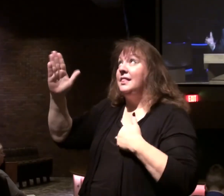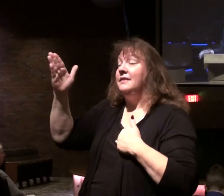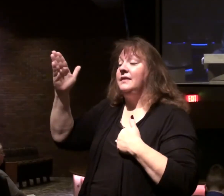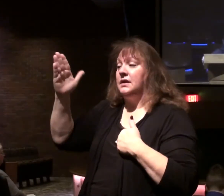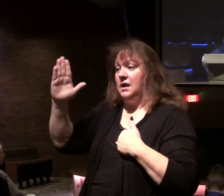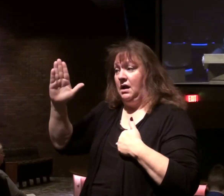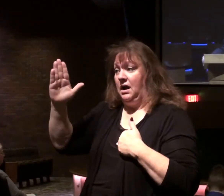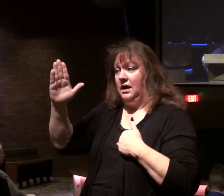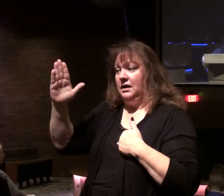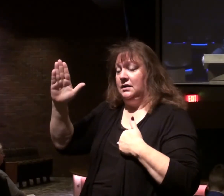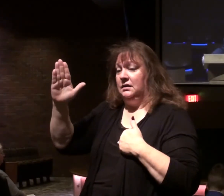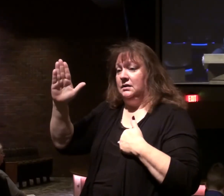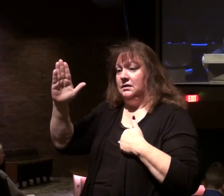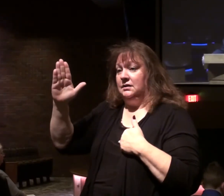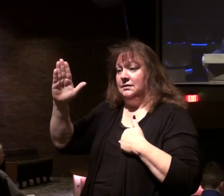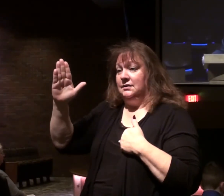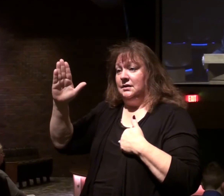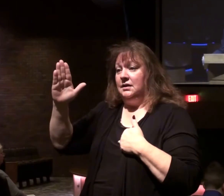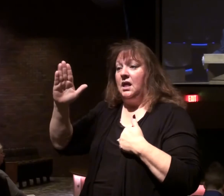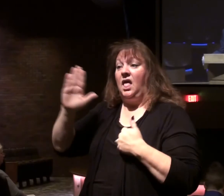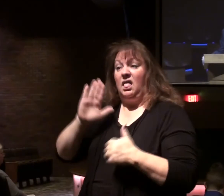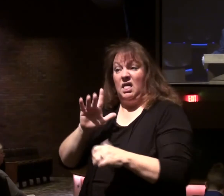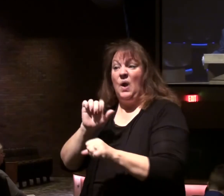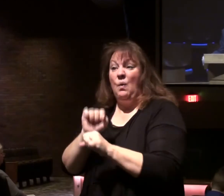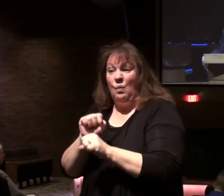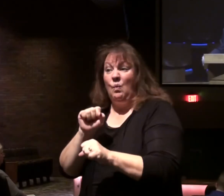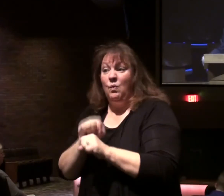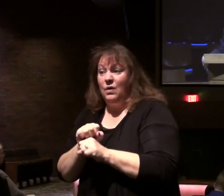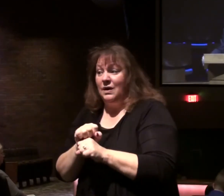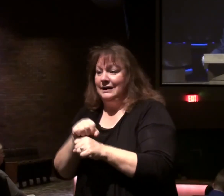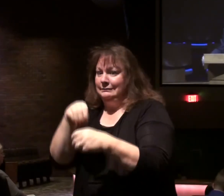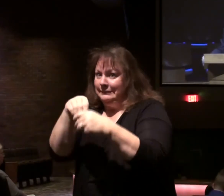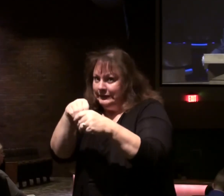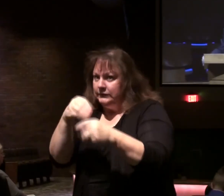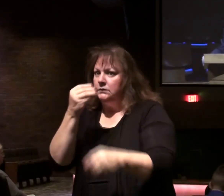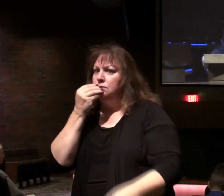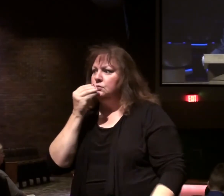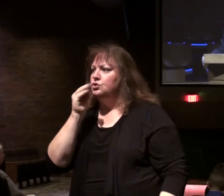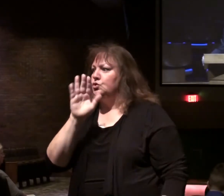be very witness. I think their ministry will be in Jerusalem.